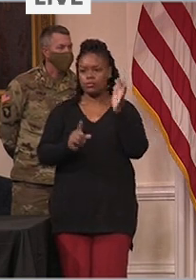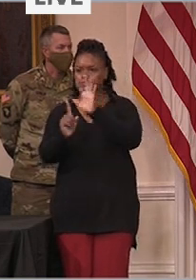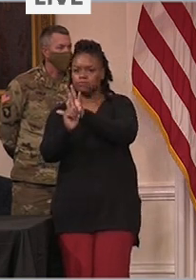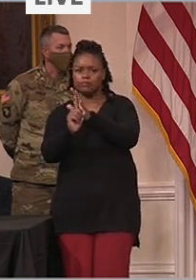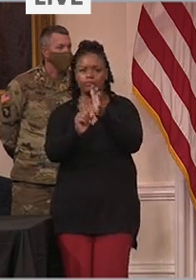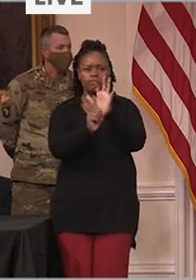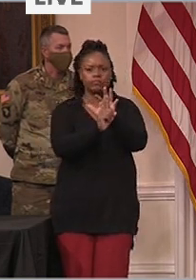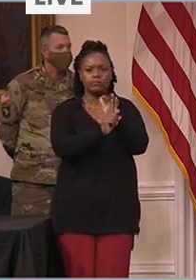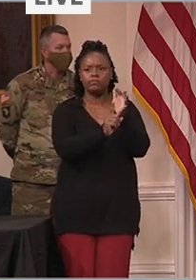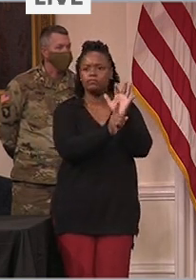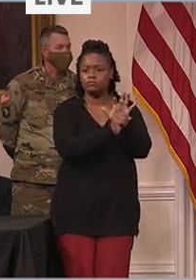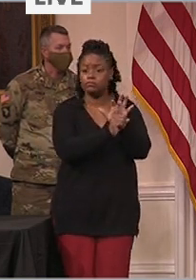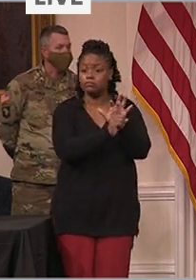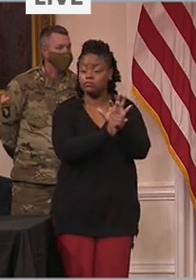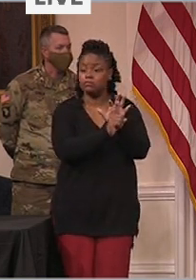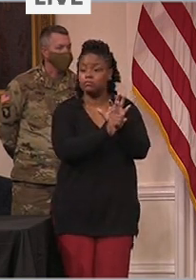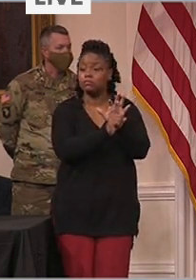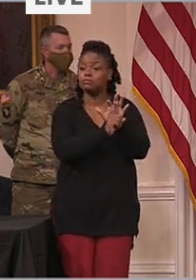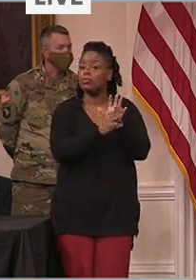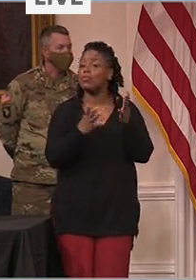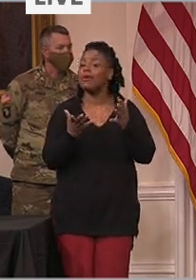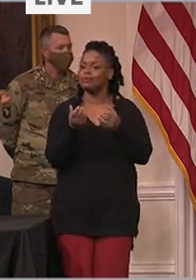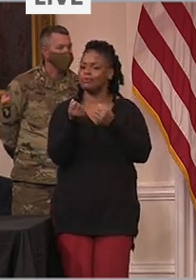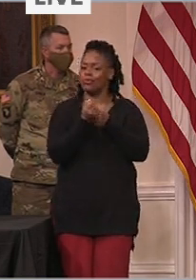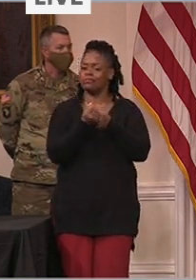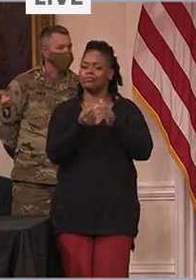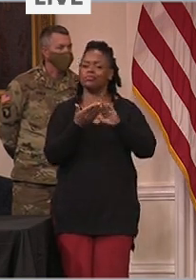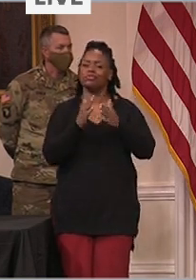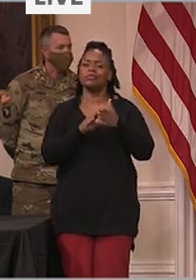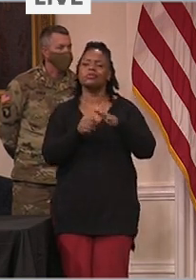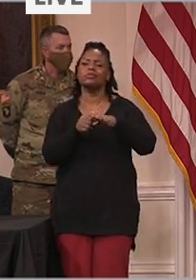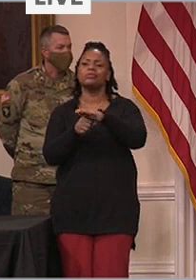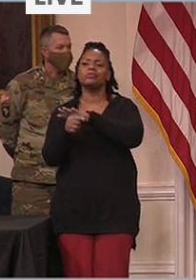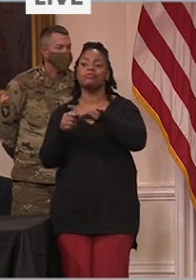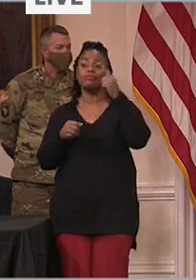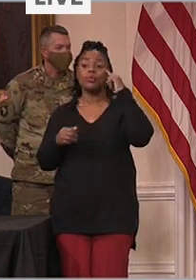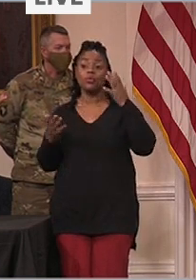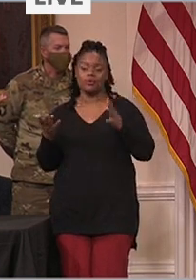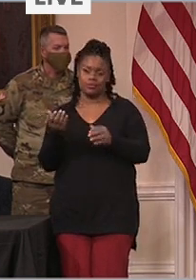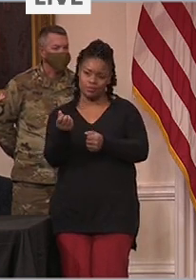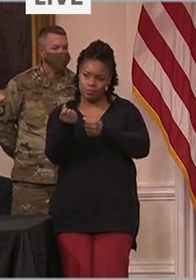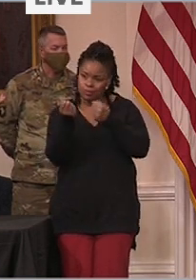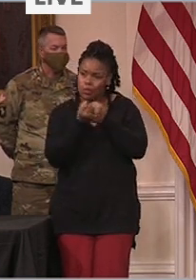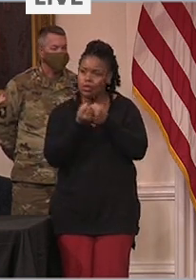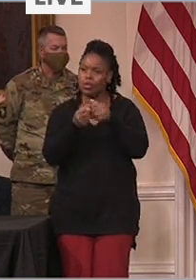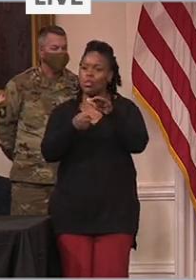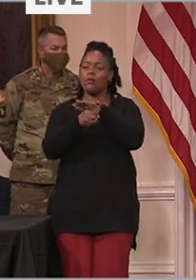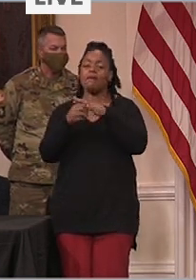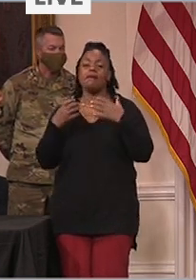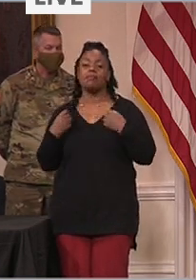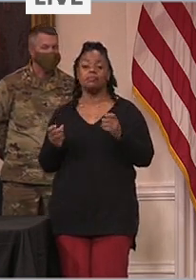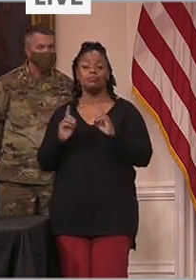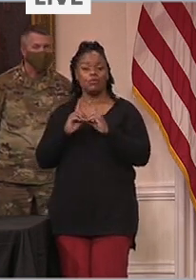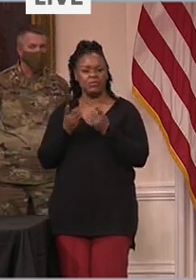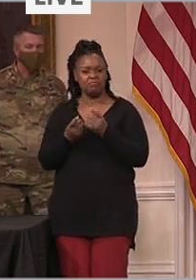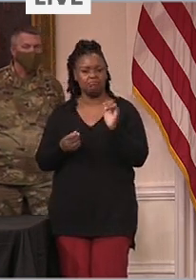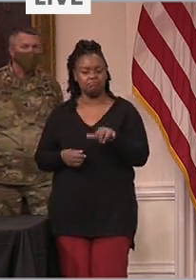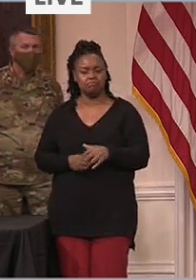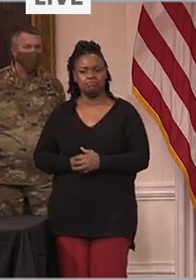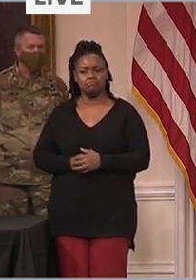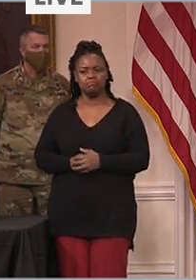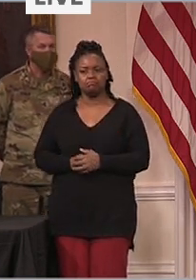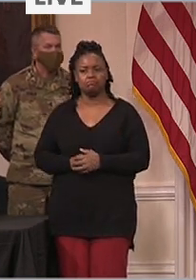vaccination support teams across the state to assist local health departments with the expansion of their